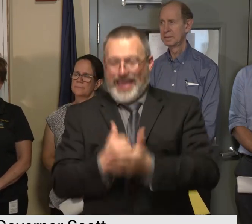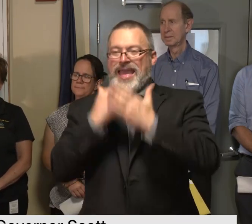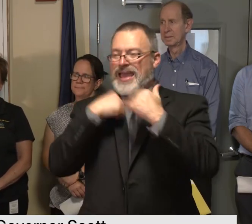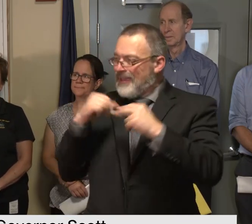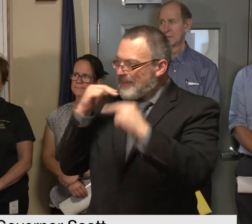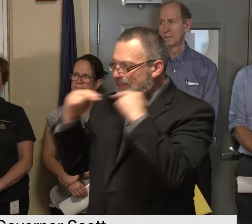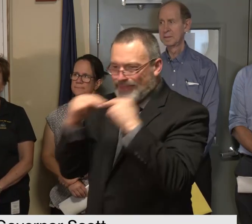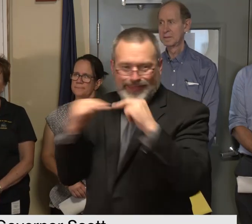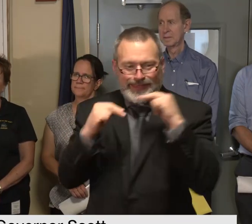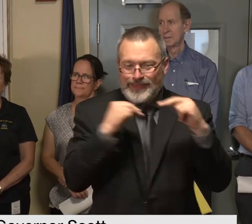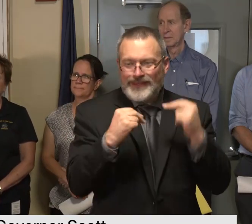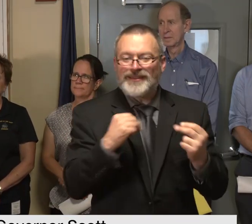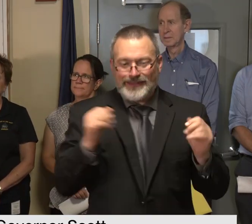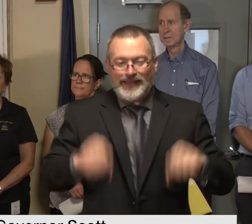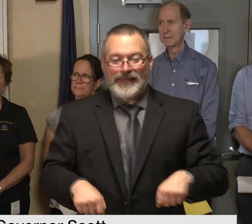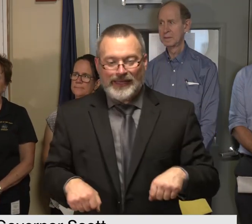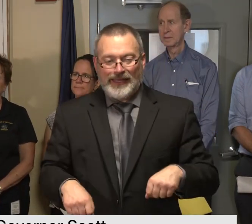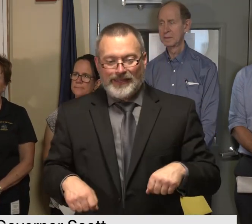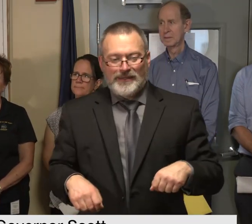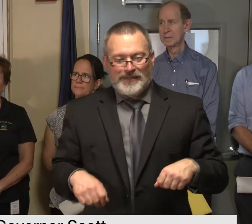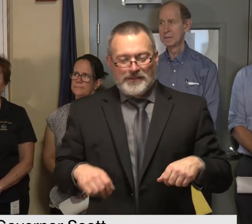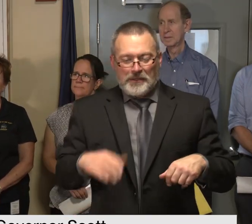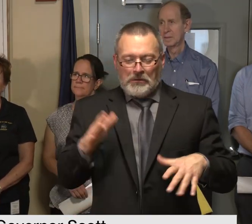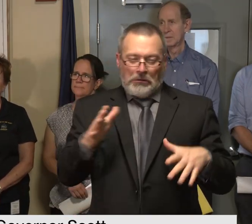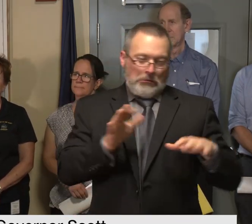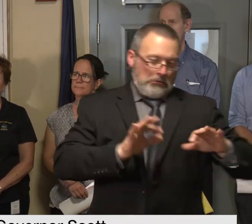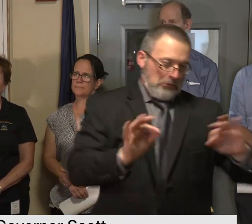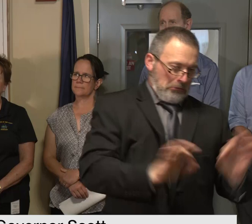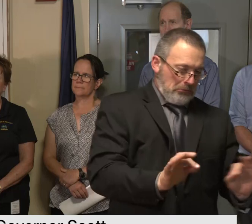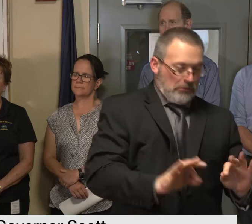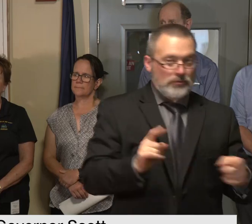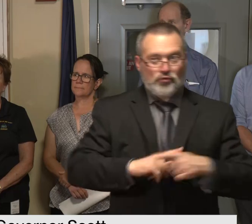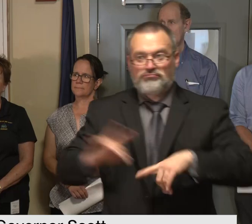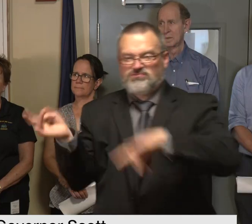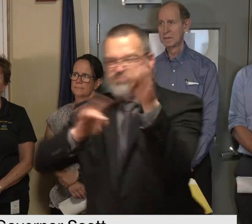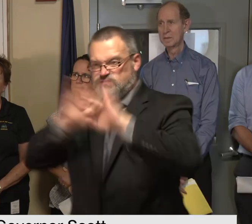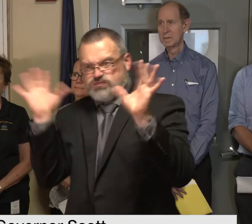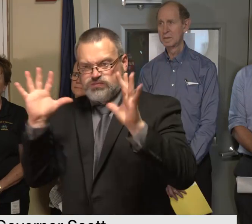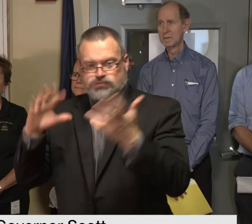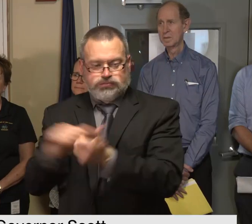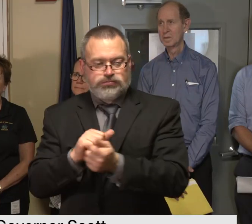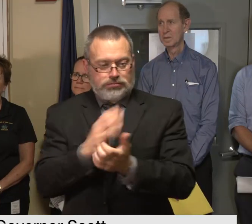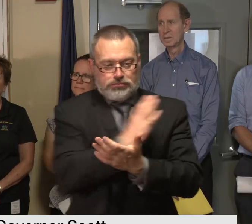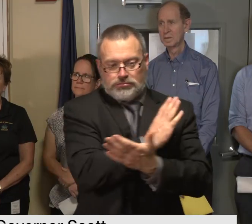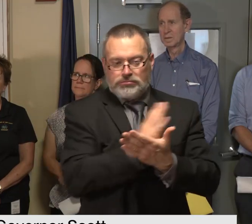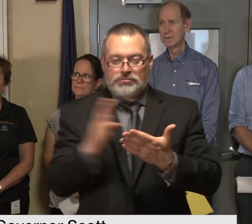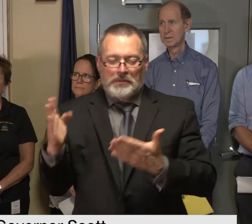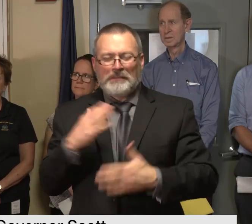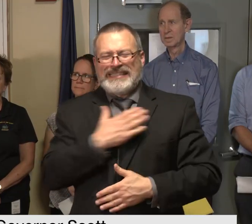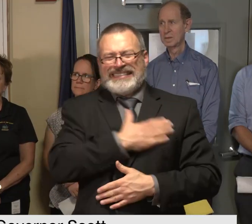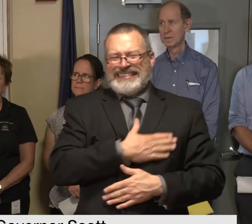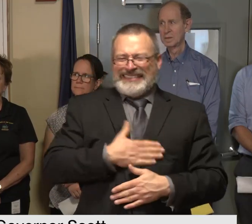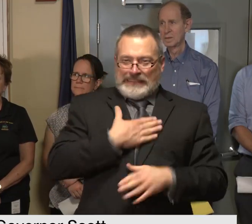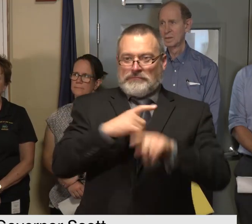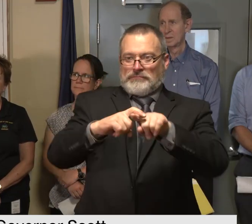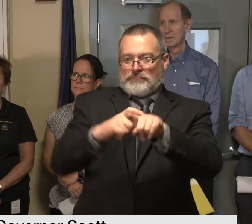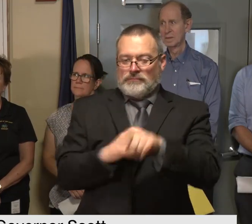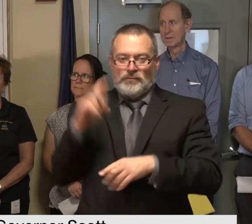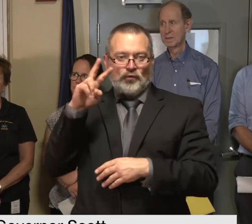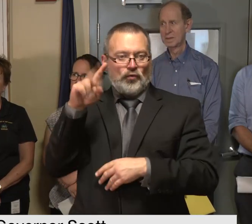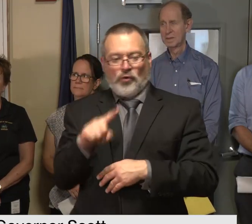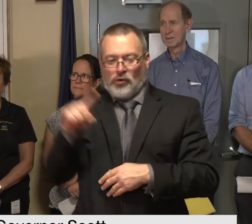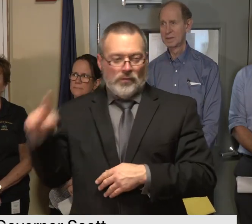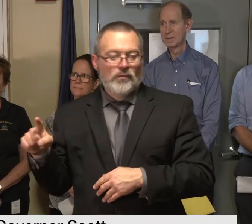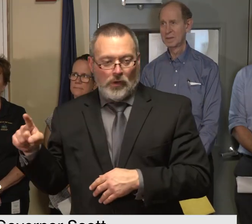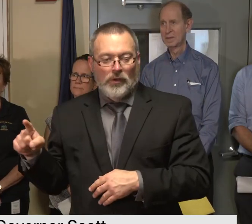everyone with whatever damage you have called or contact 211 through the online process and